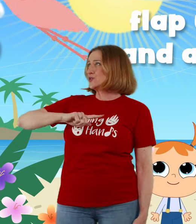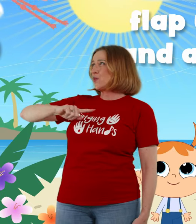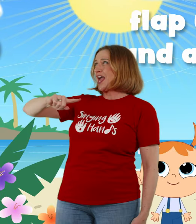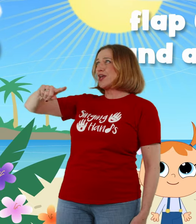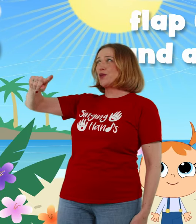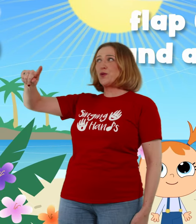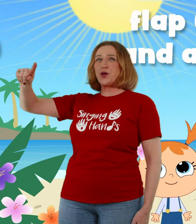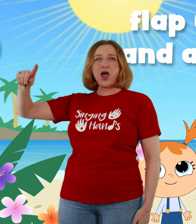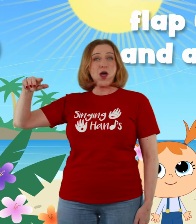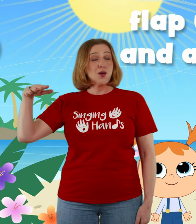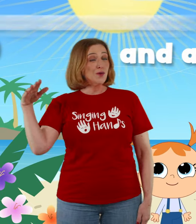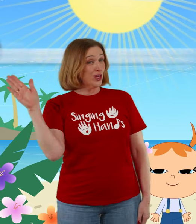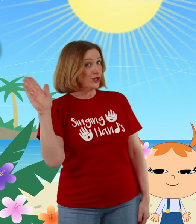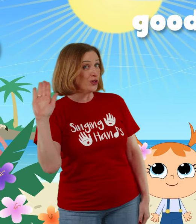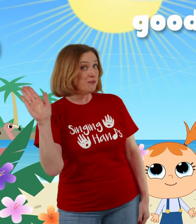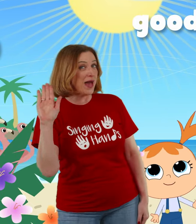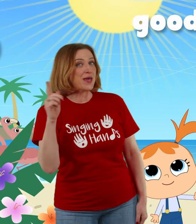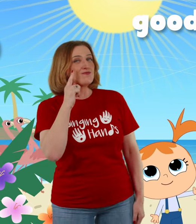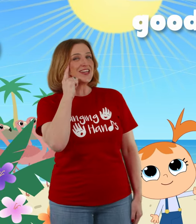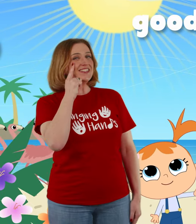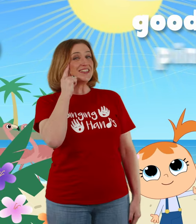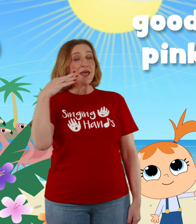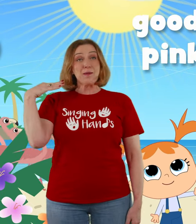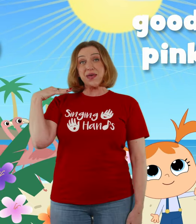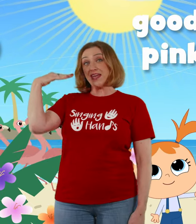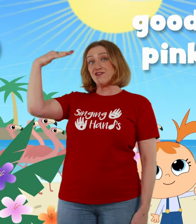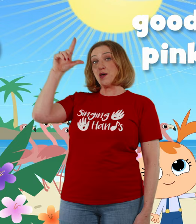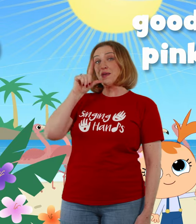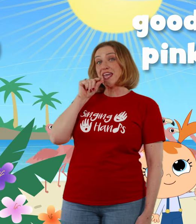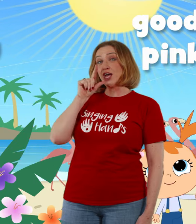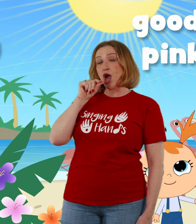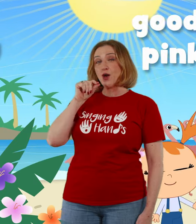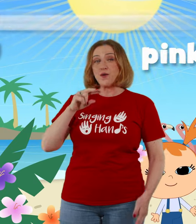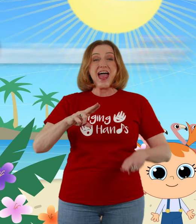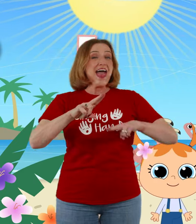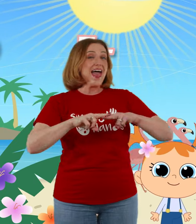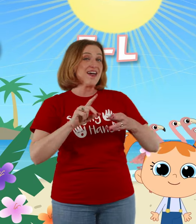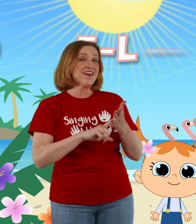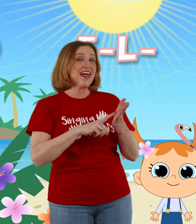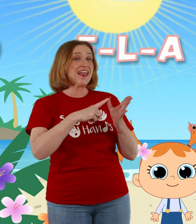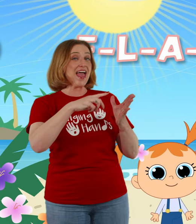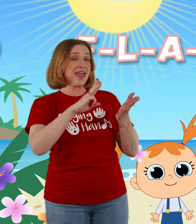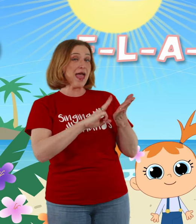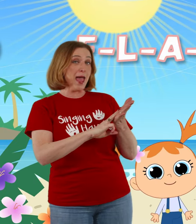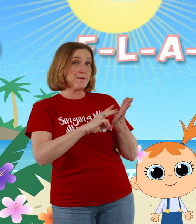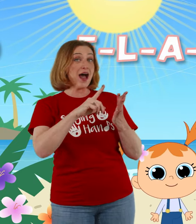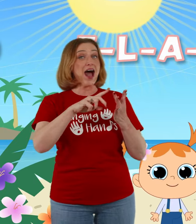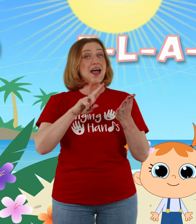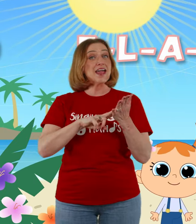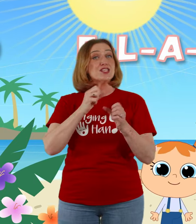away you go Goodbye, pretty pink flamingo F-L-A-M-I-N